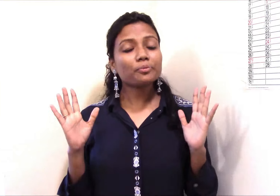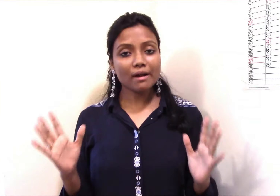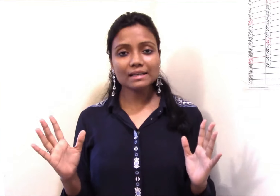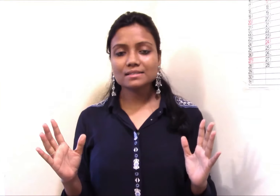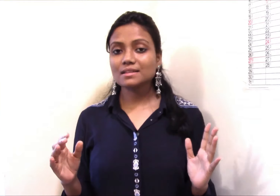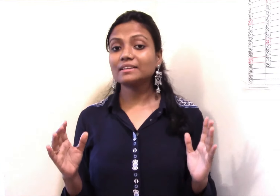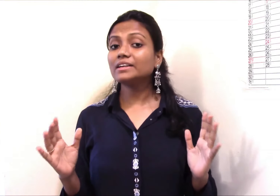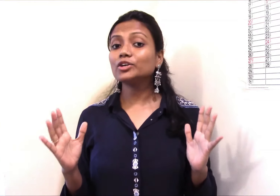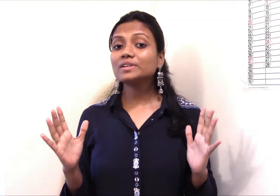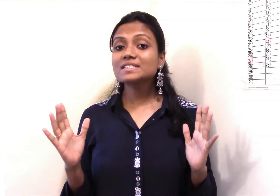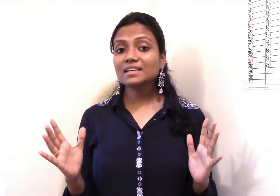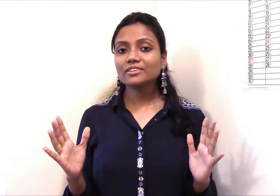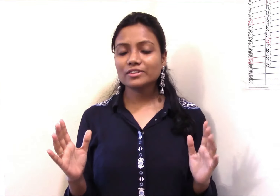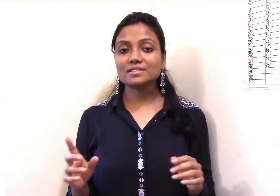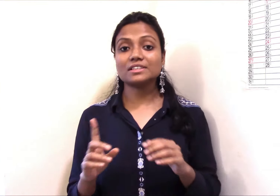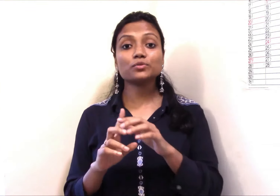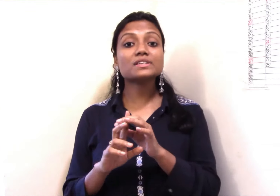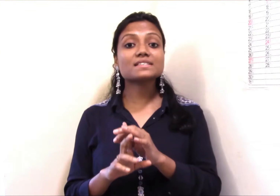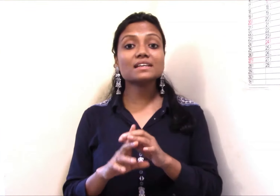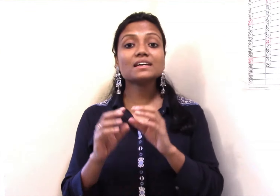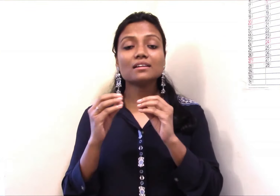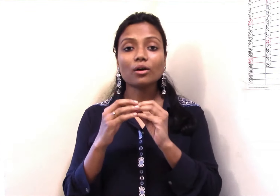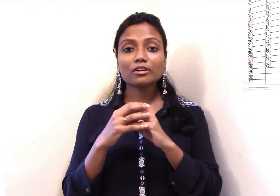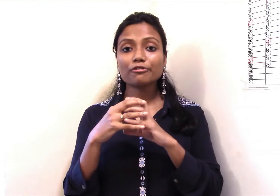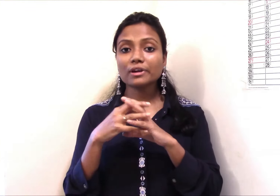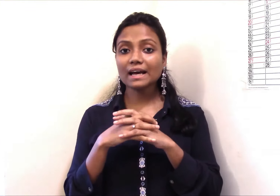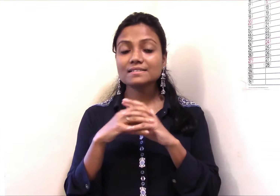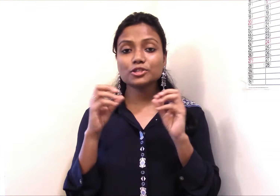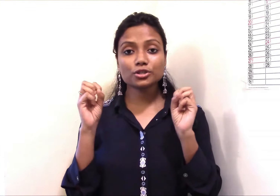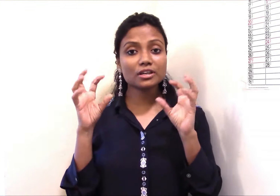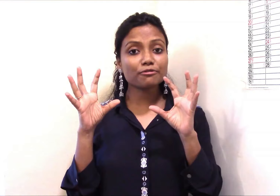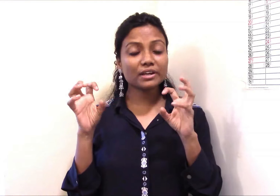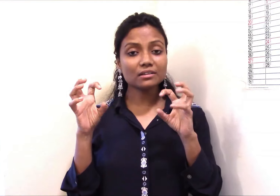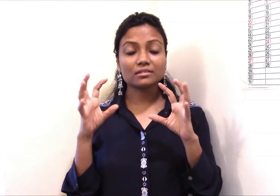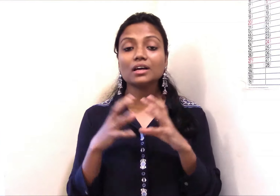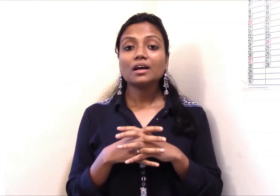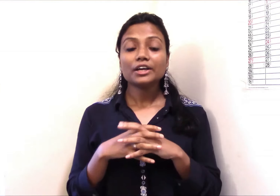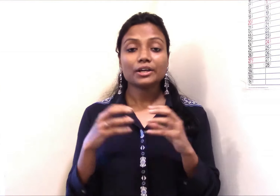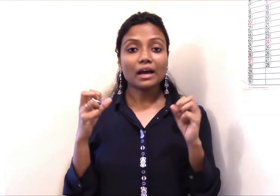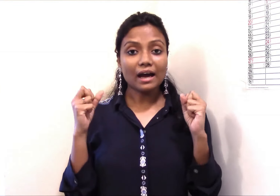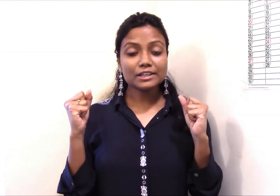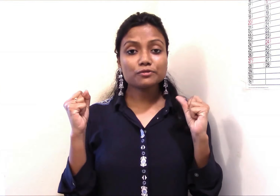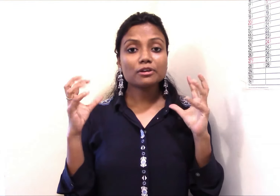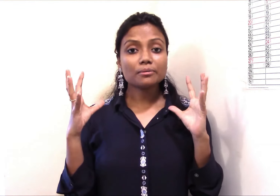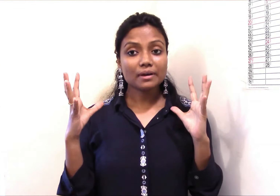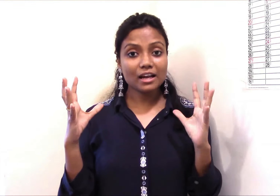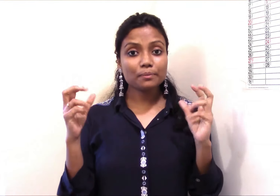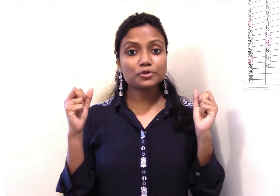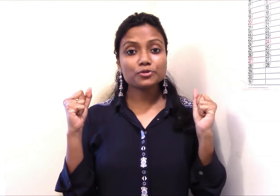practice. And then you will see the result. You will see lot of relaxation in finger. and it will help to